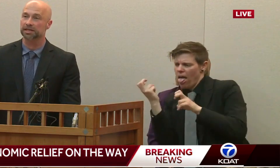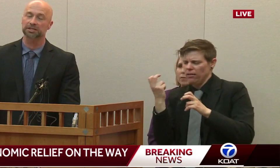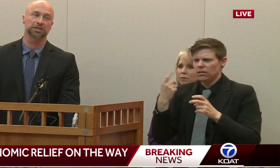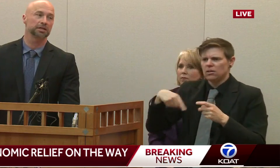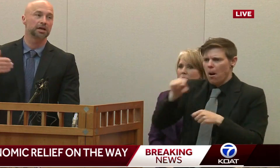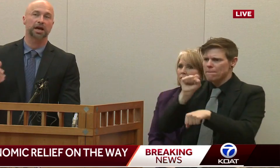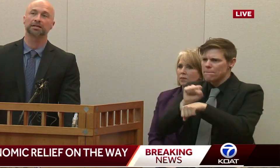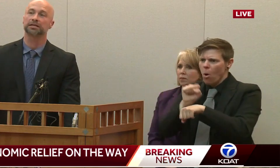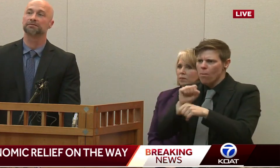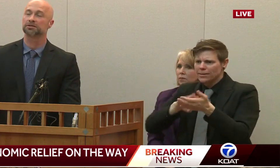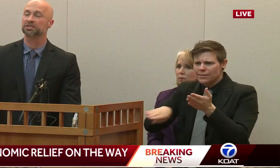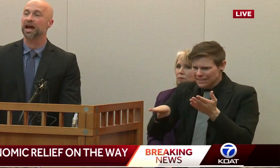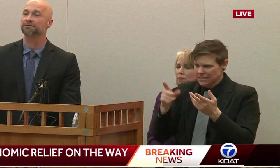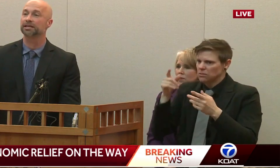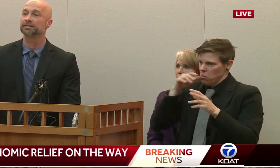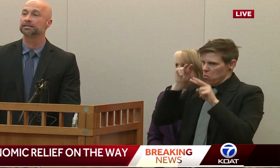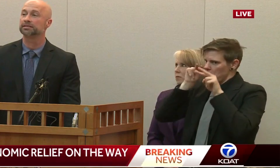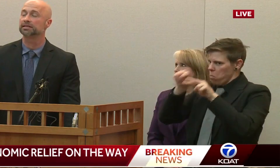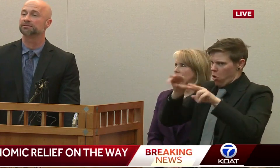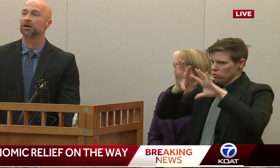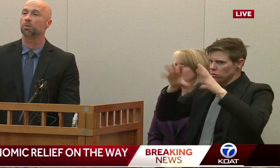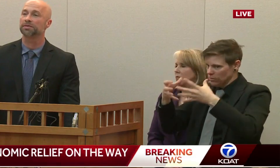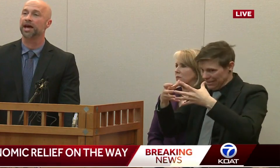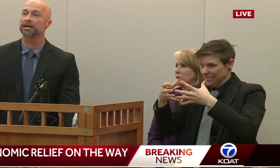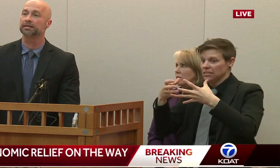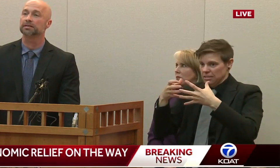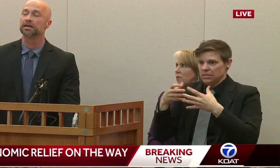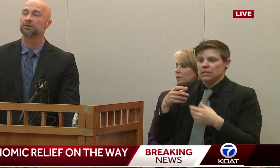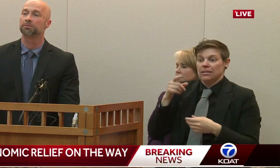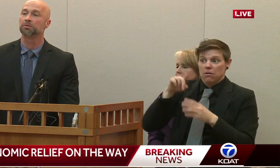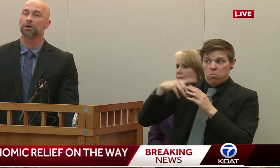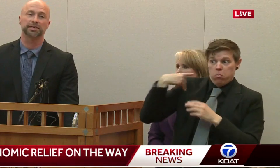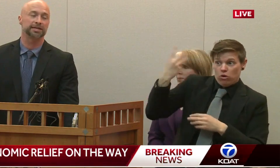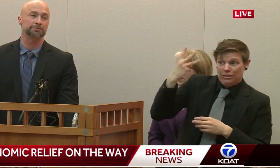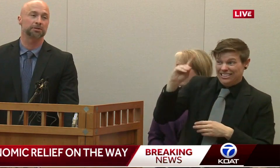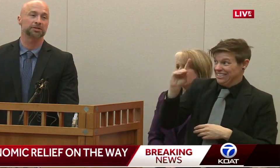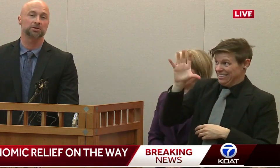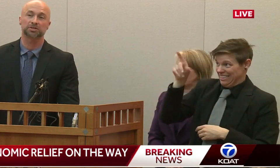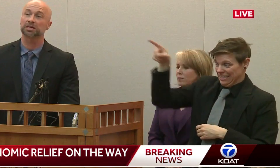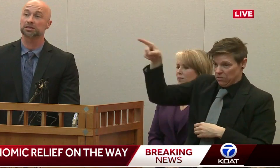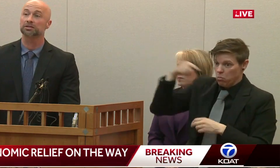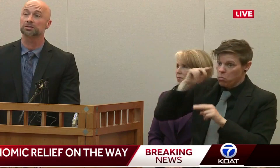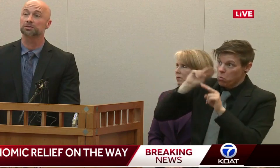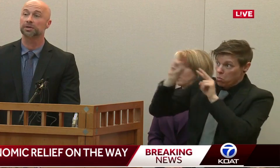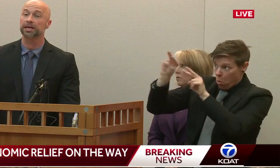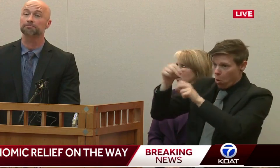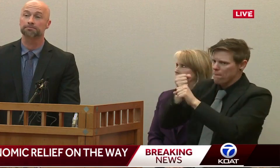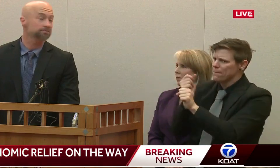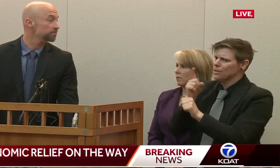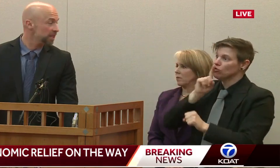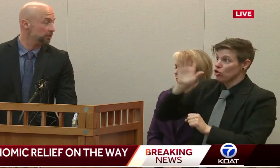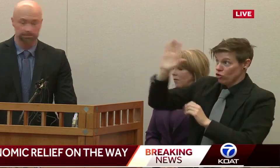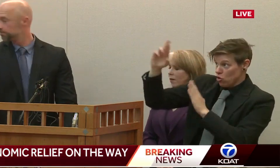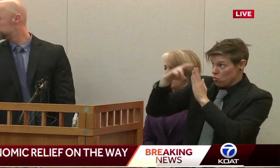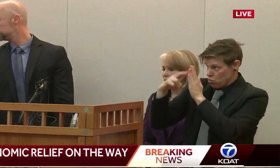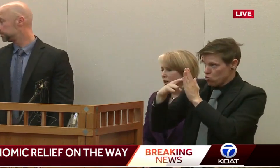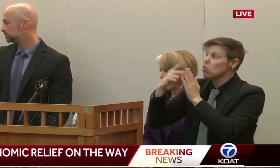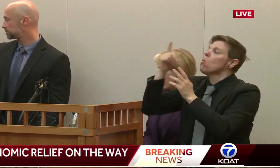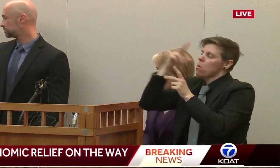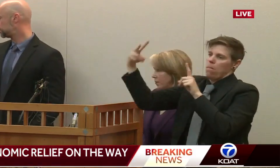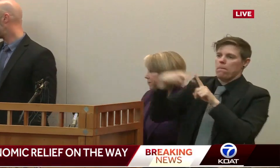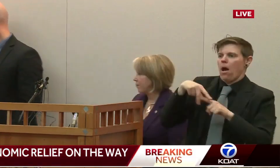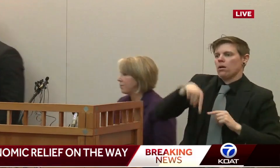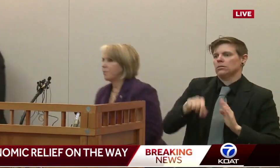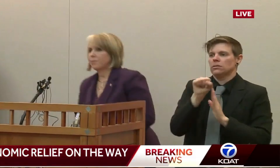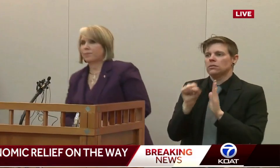our federal delegation, and the governor's staff in D.C. to figure out what that is, and we'll be working to implement those things as soon as we can. Thank you. Thank you,